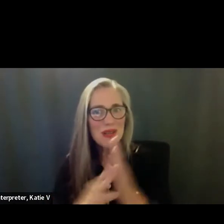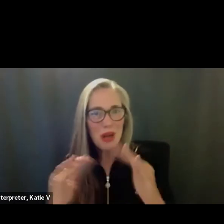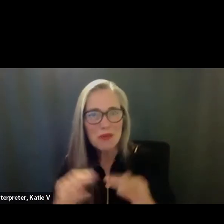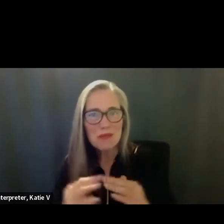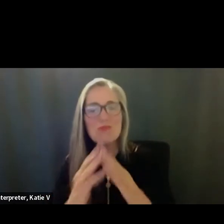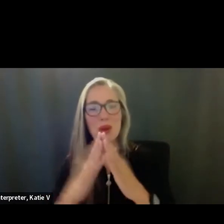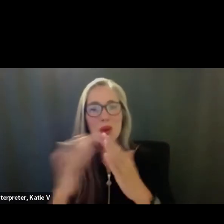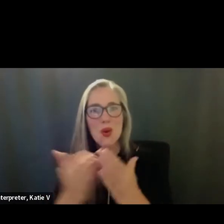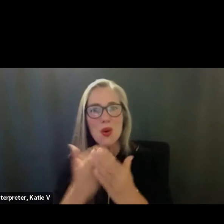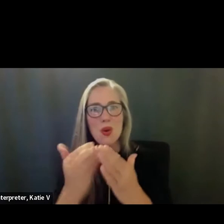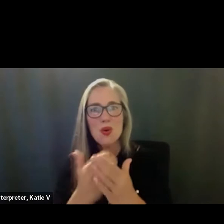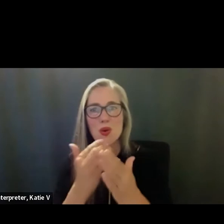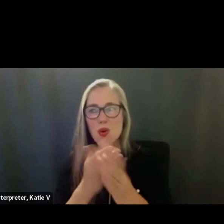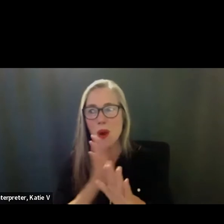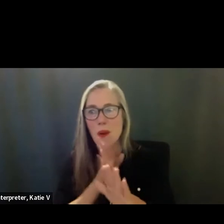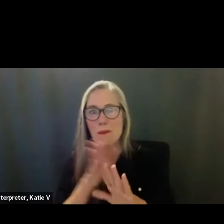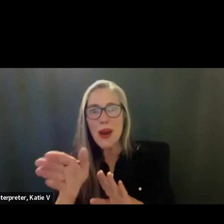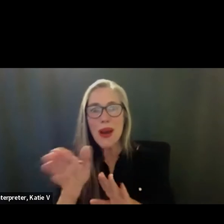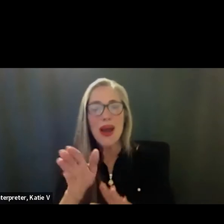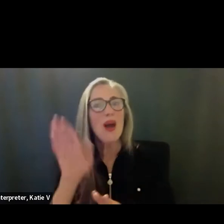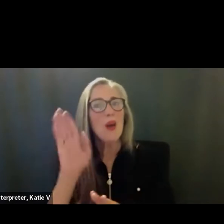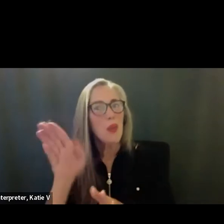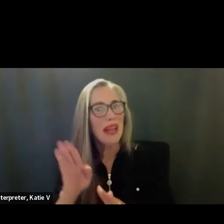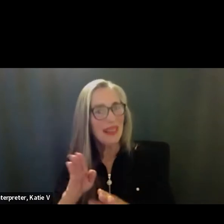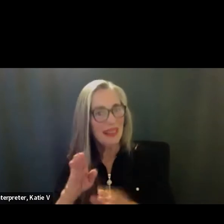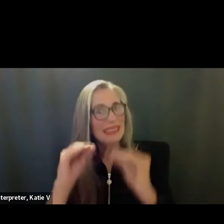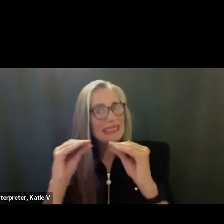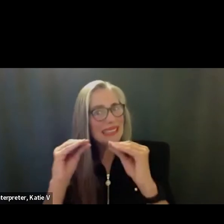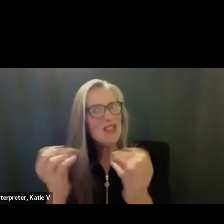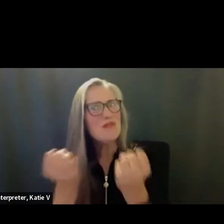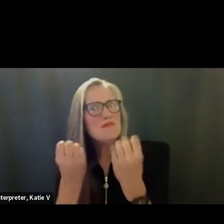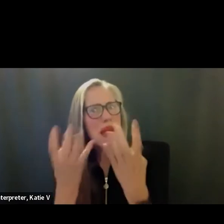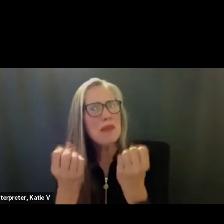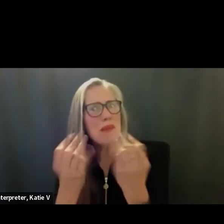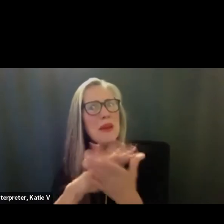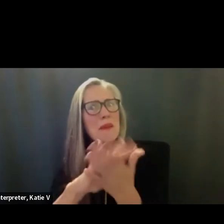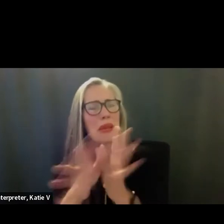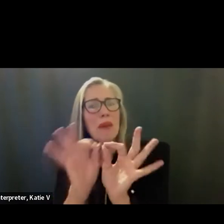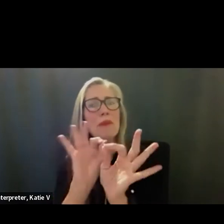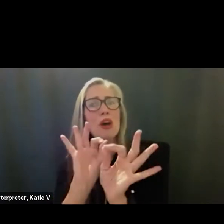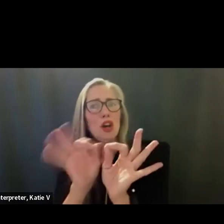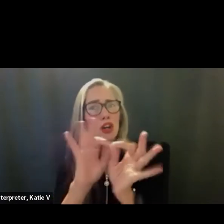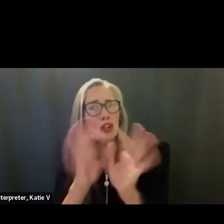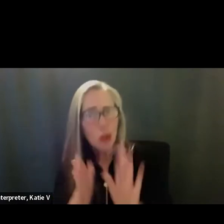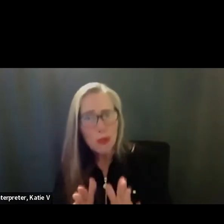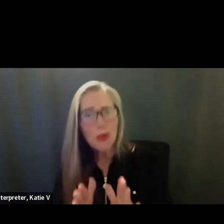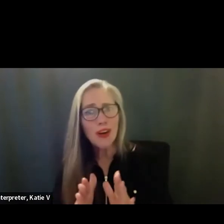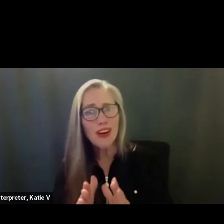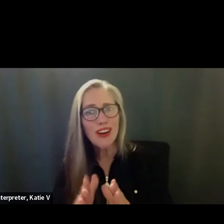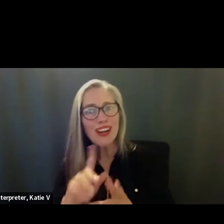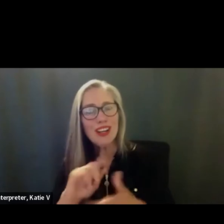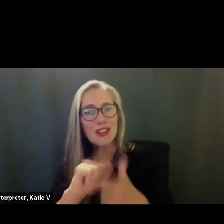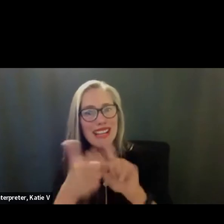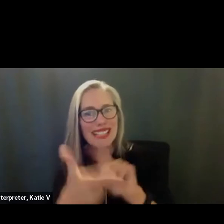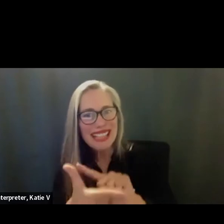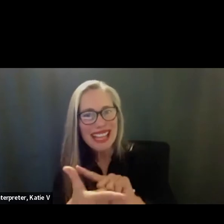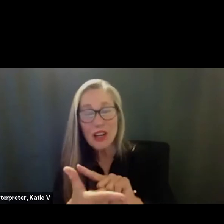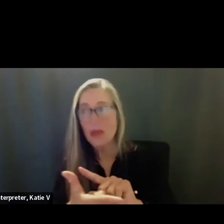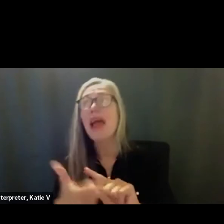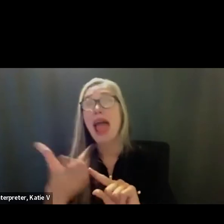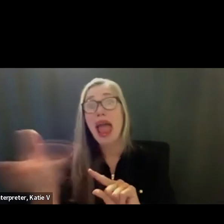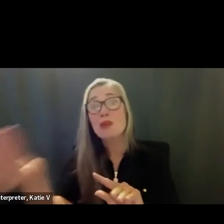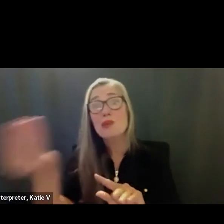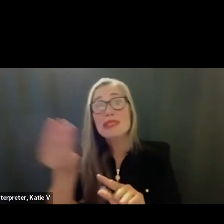We're going to create many, many interpreters and translators. And it was also, we received a multi-year grant to help